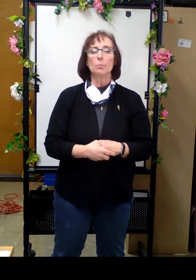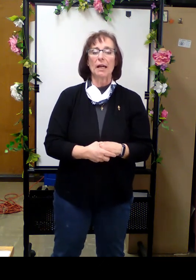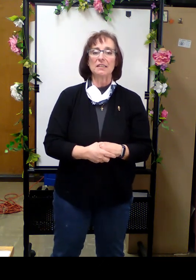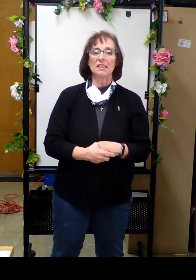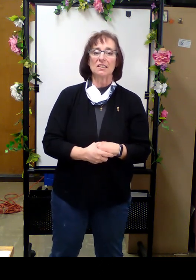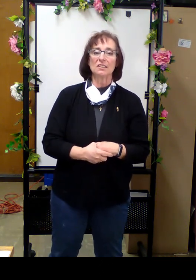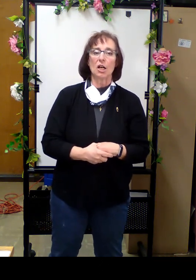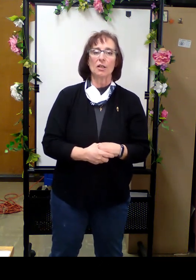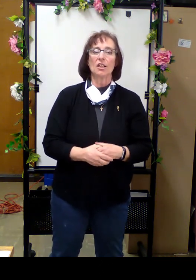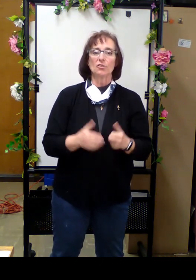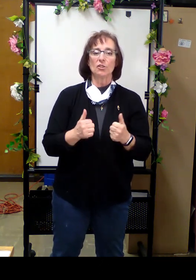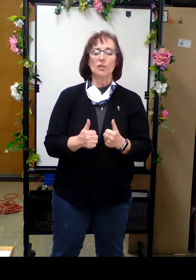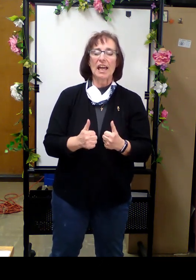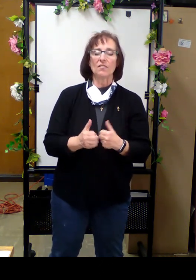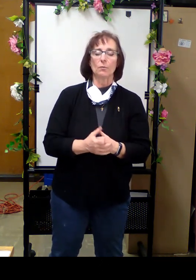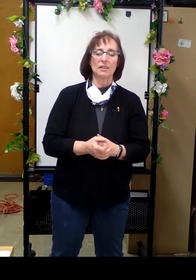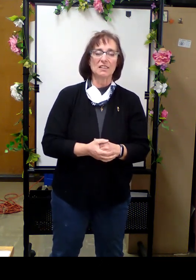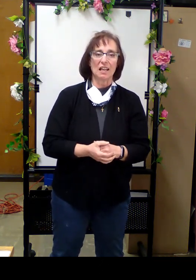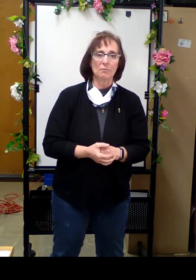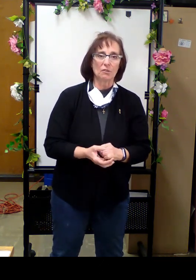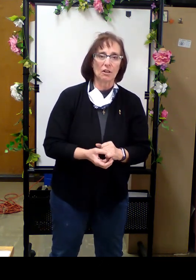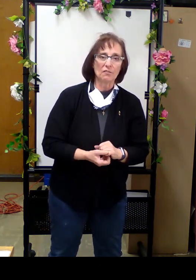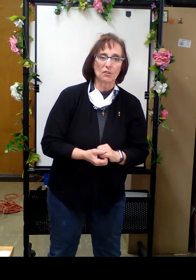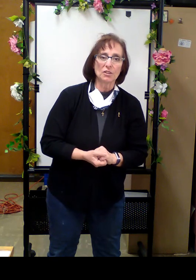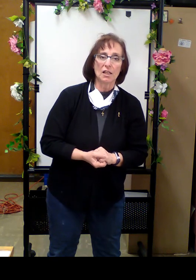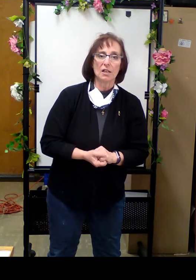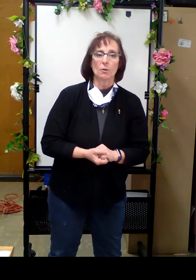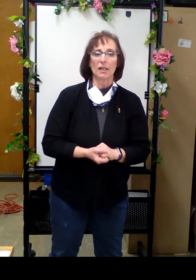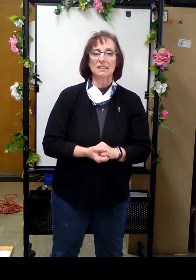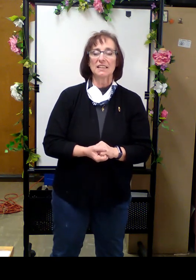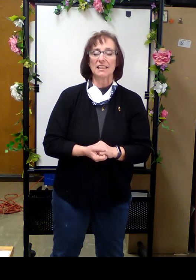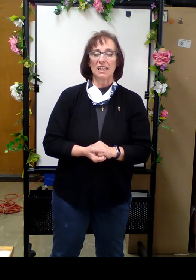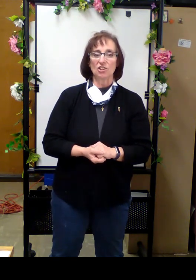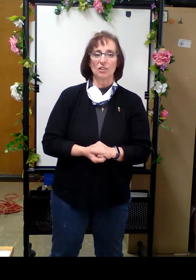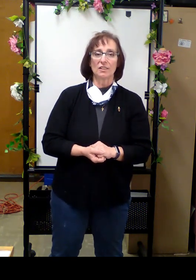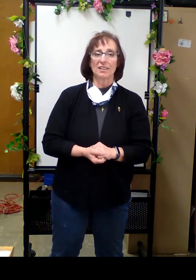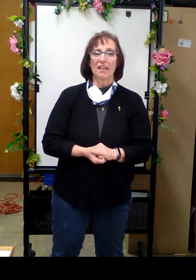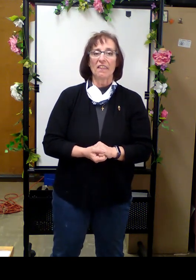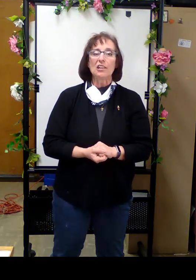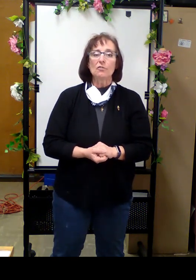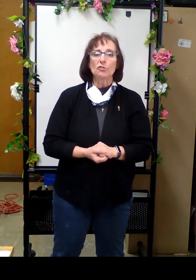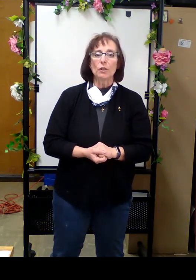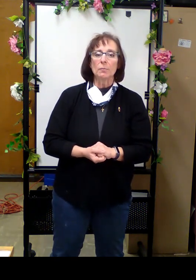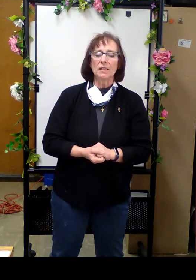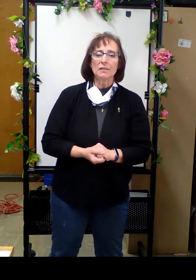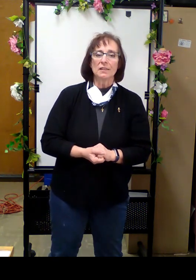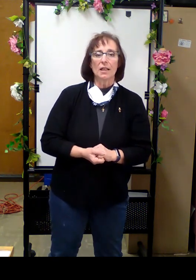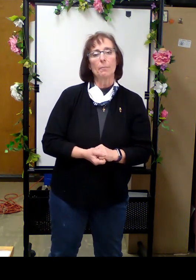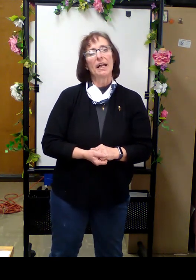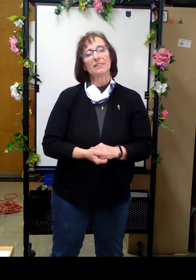practicing the song so you'll have it when it's time for our first reconciliation. Thank you for joining me. Come back